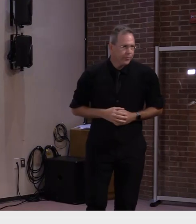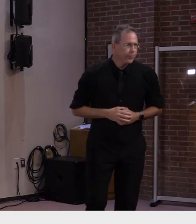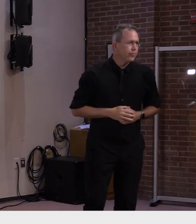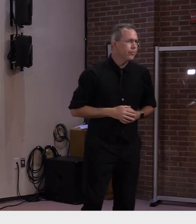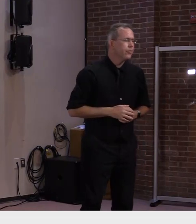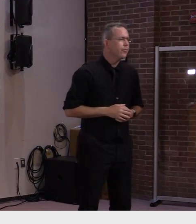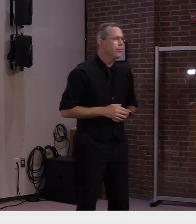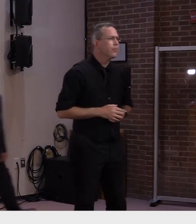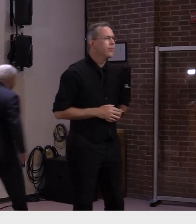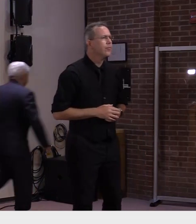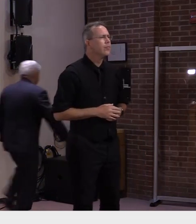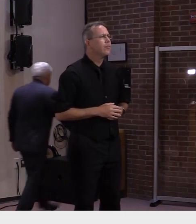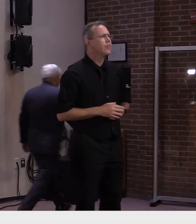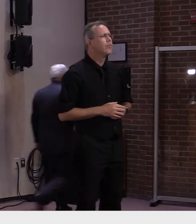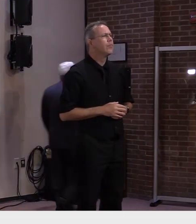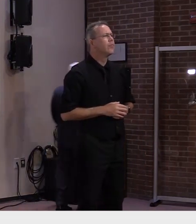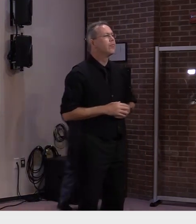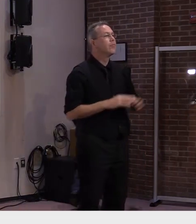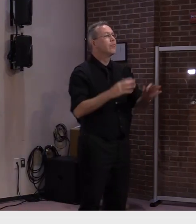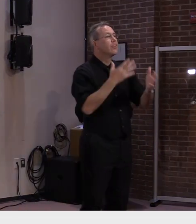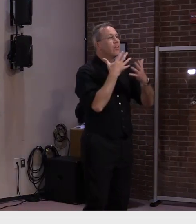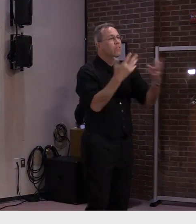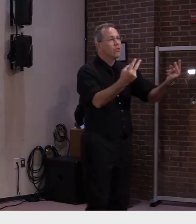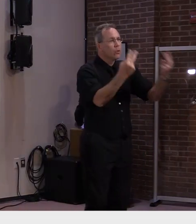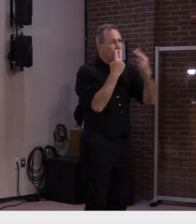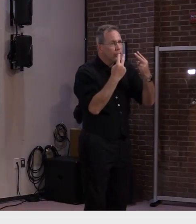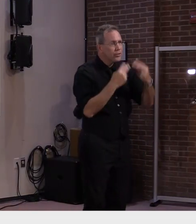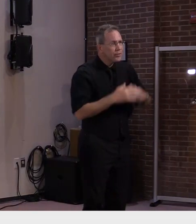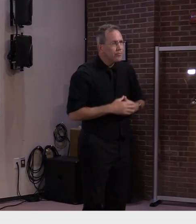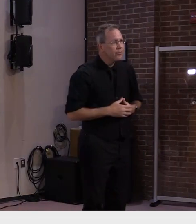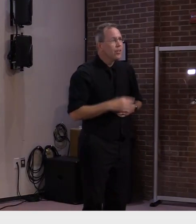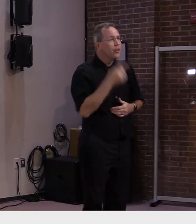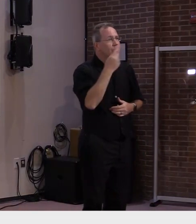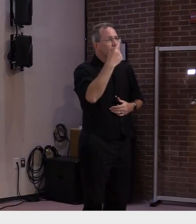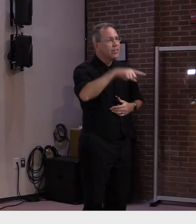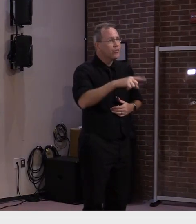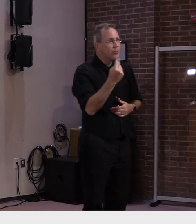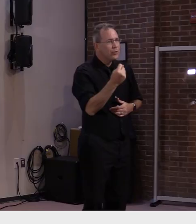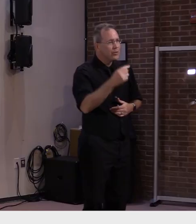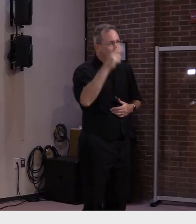All right. Thank you very much for tuning in. We'll see you again next Tuesday.